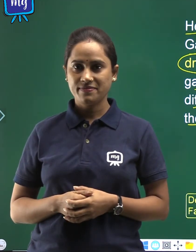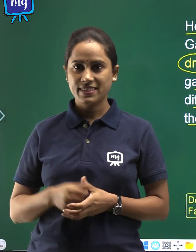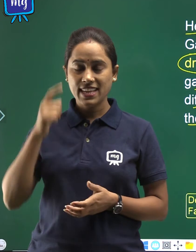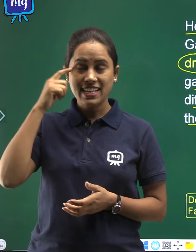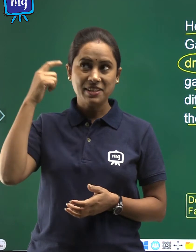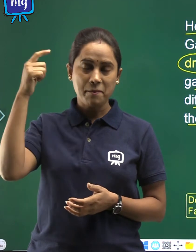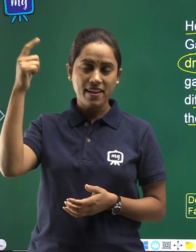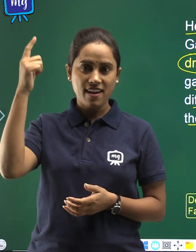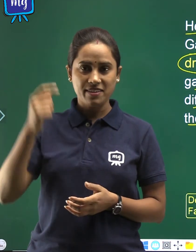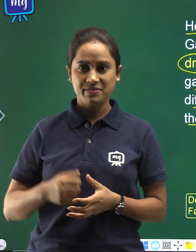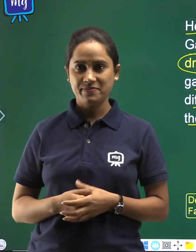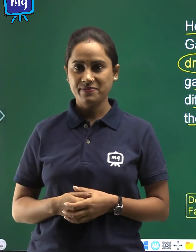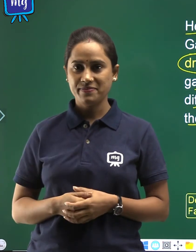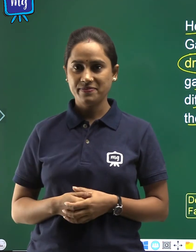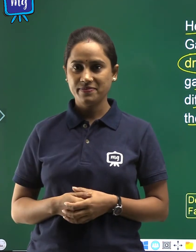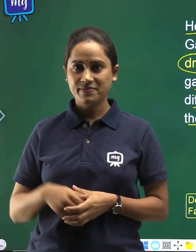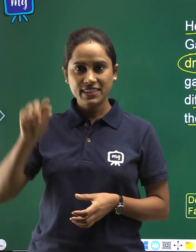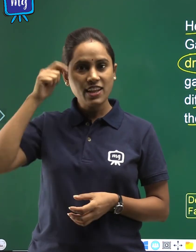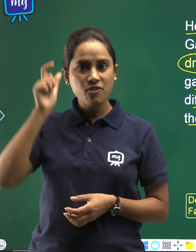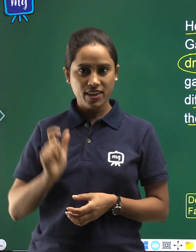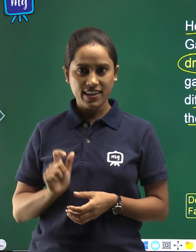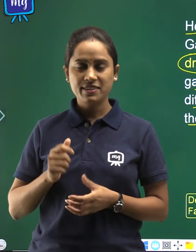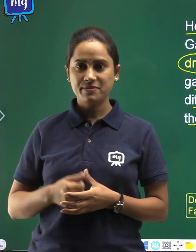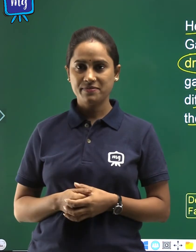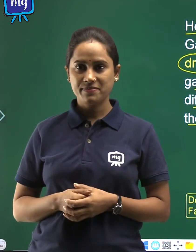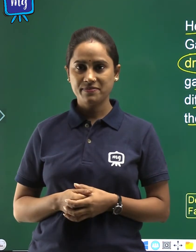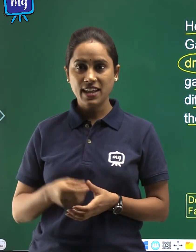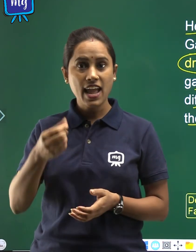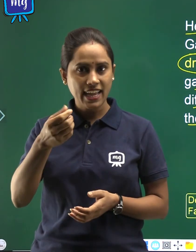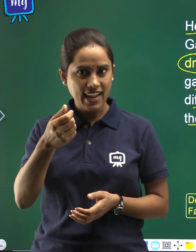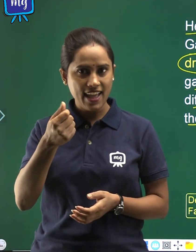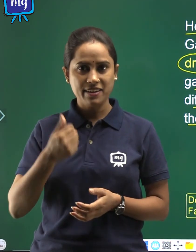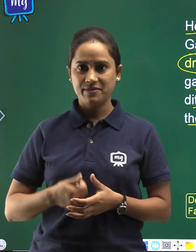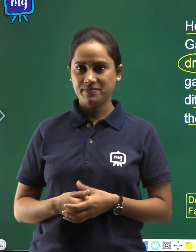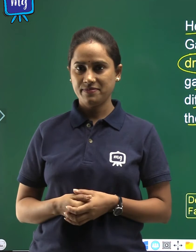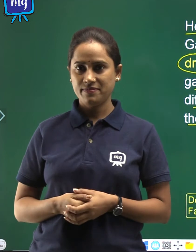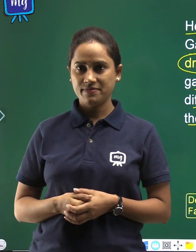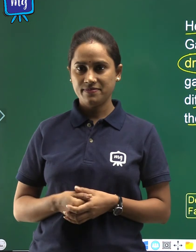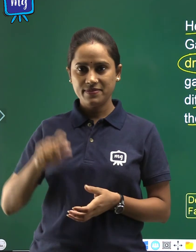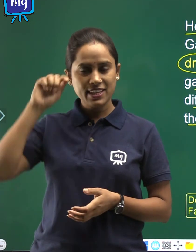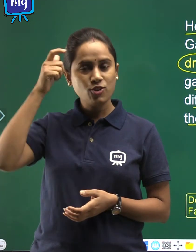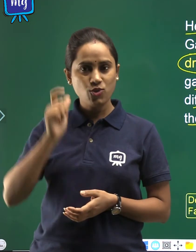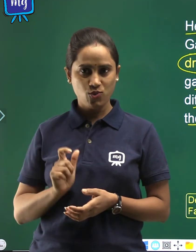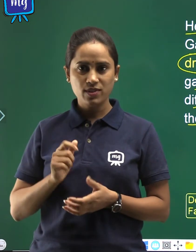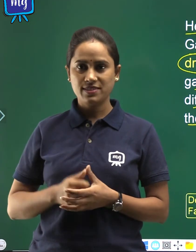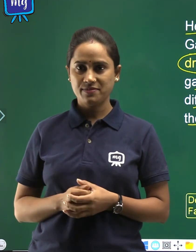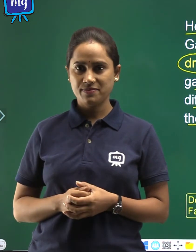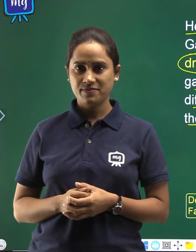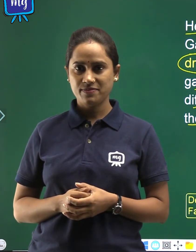sapna, fair, kiraya, use,